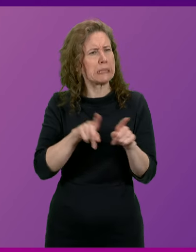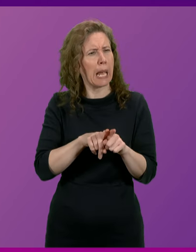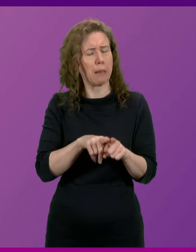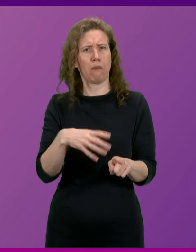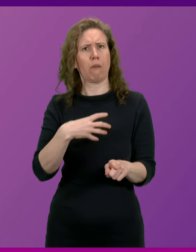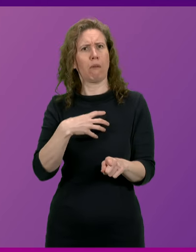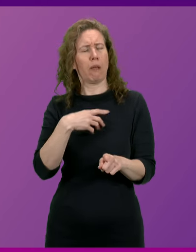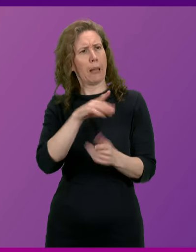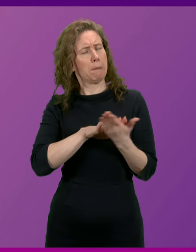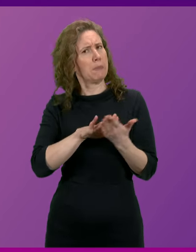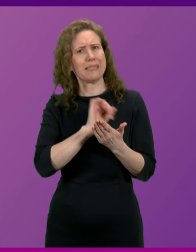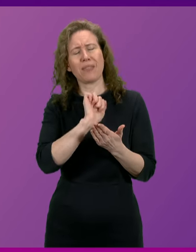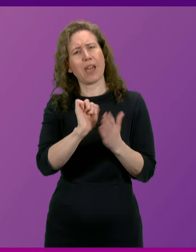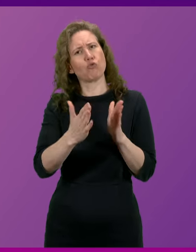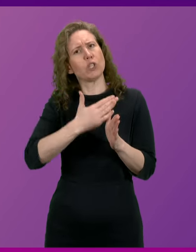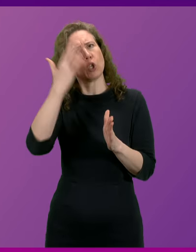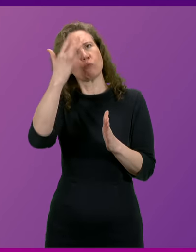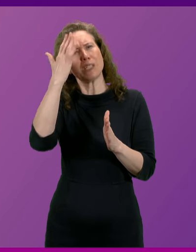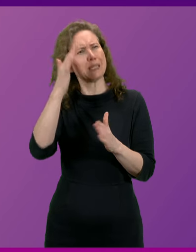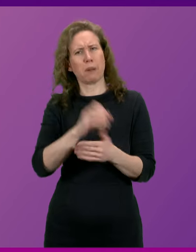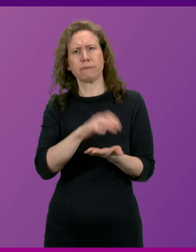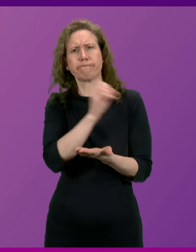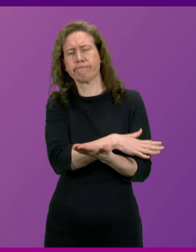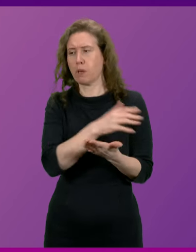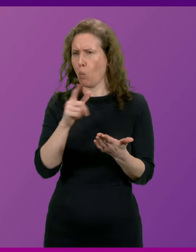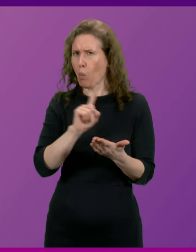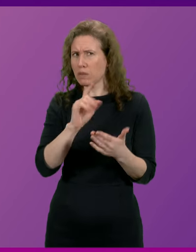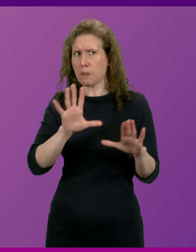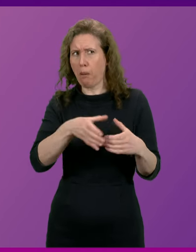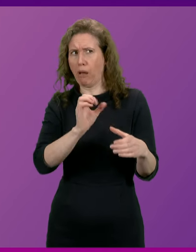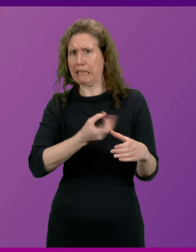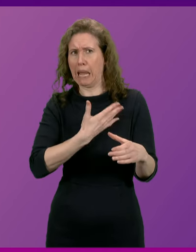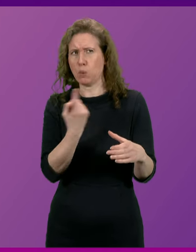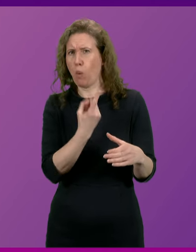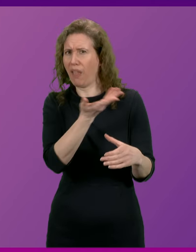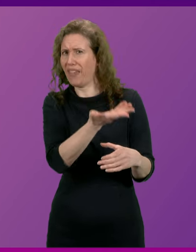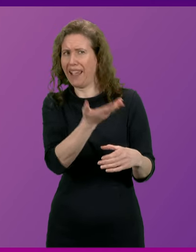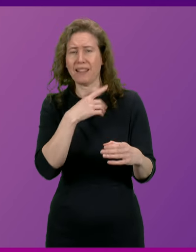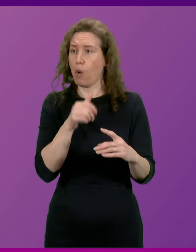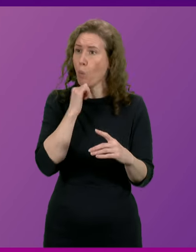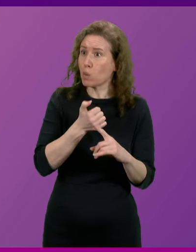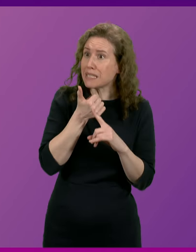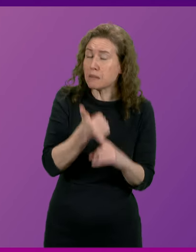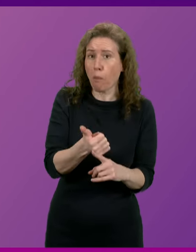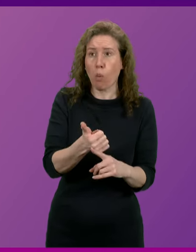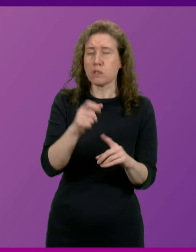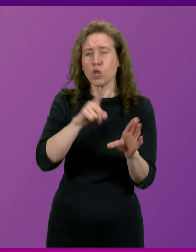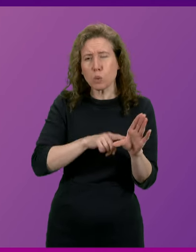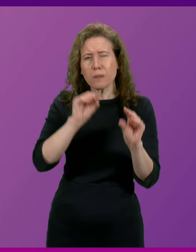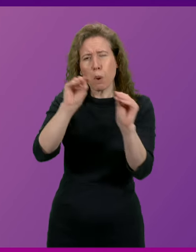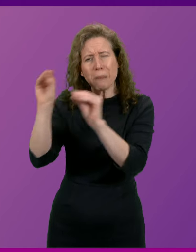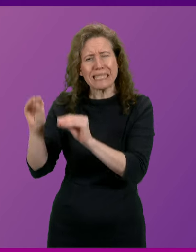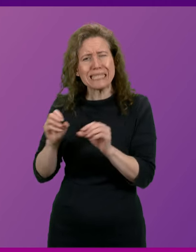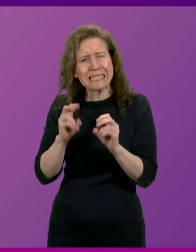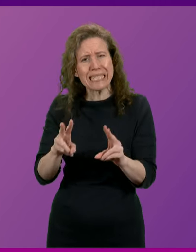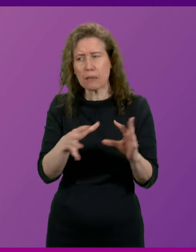away from their principles. What on earth does the party even stand for if they will not stand for a youth mobility scheme with